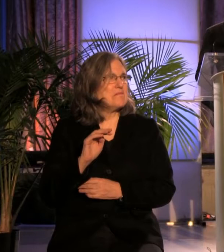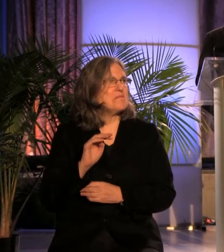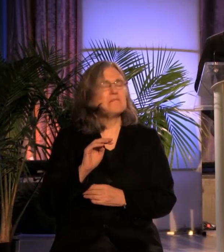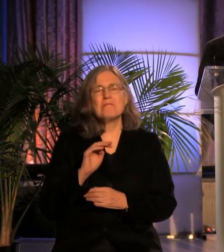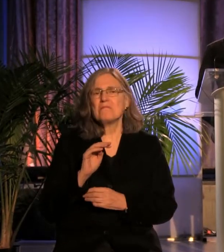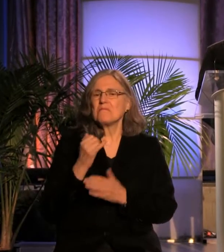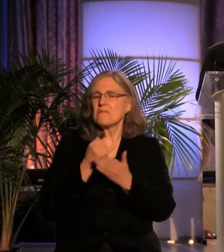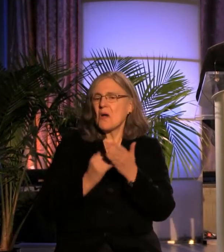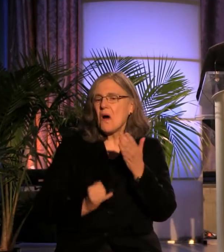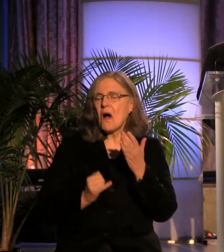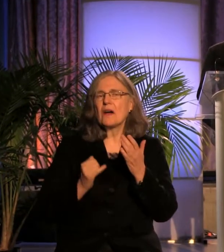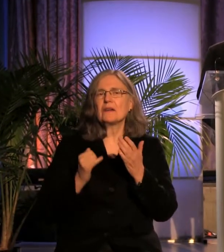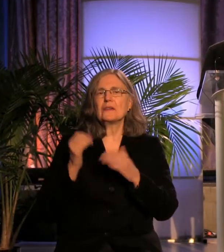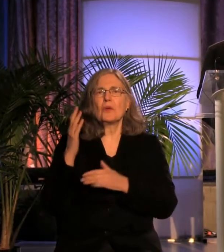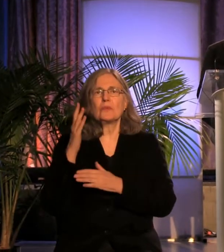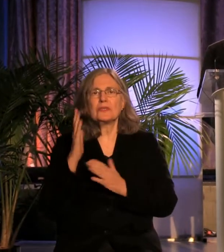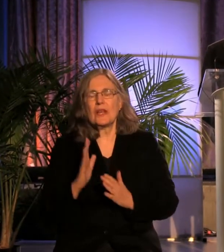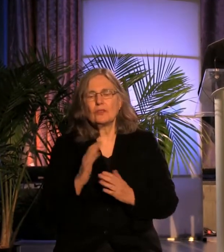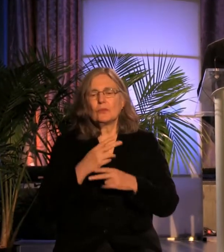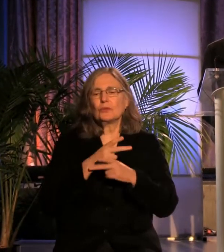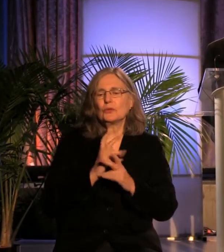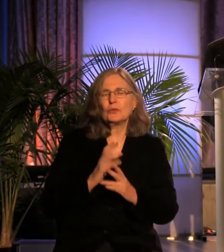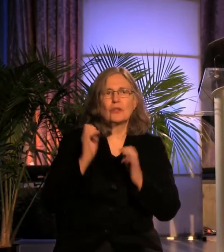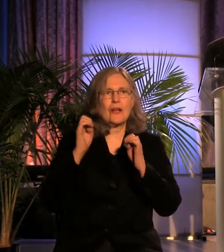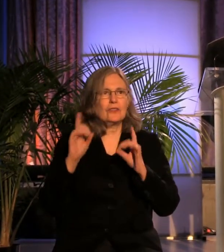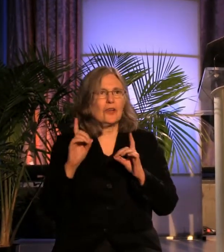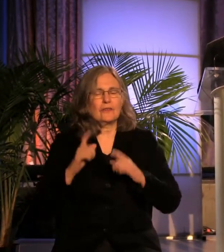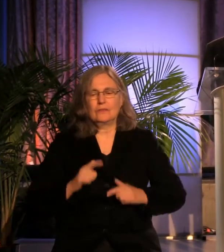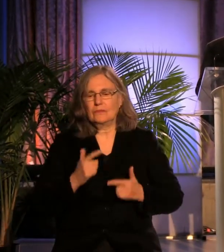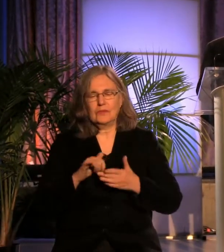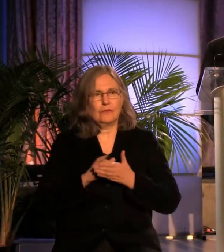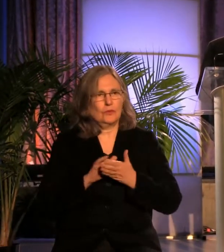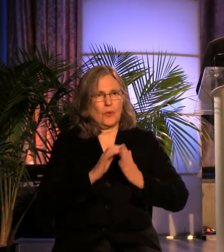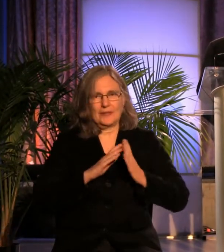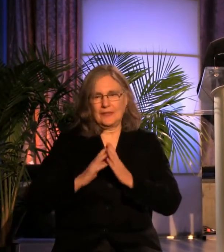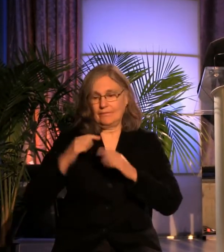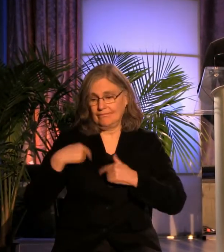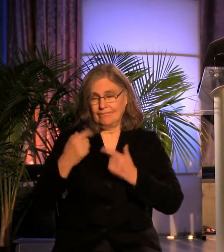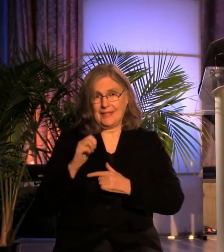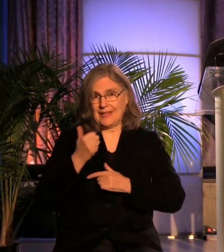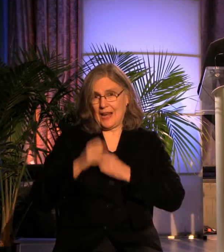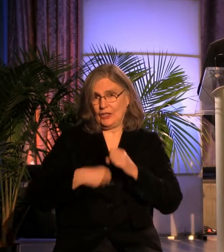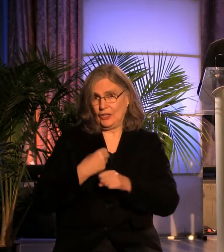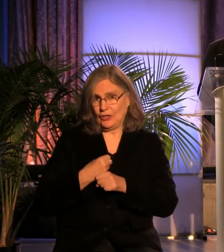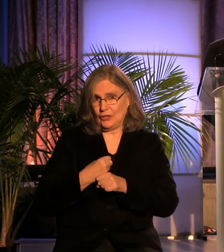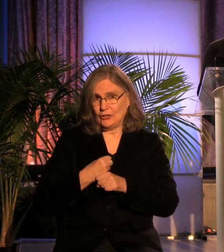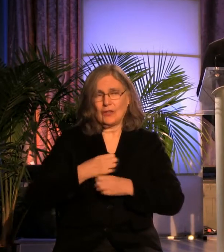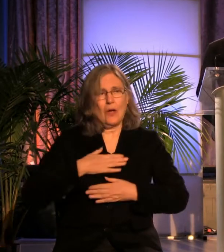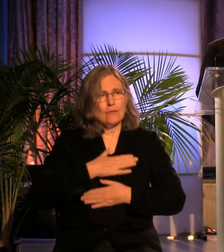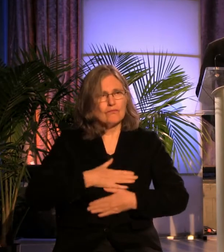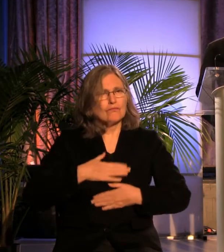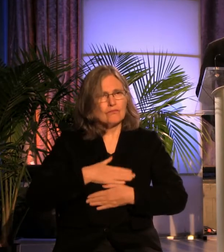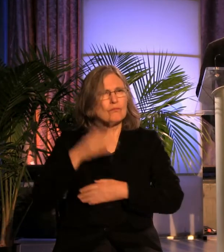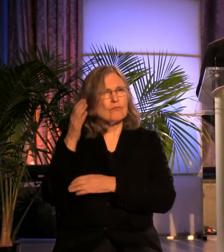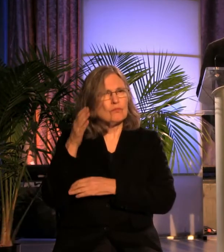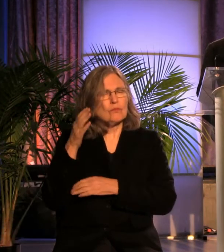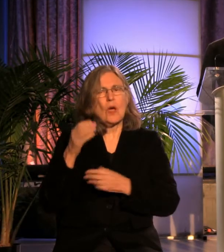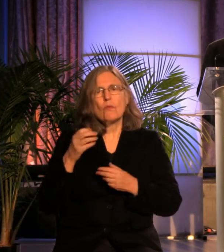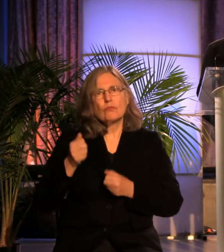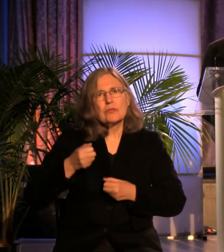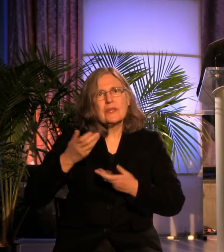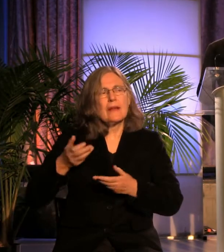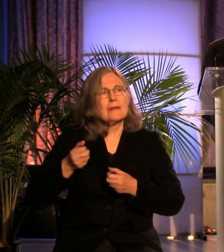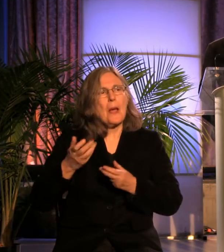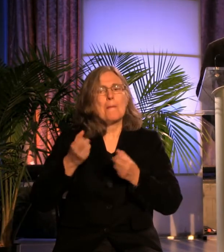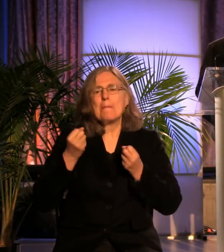presenter, tour producer, and educator living in New York City. In the past ten years, I've had the pleasure of presenting literally hundreds of shows with